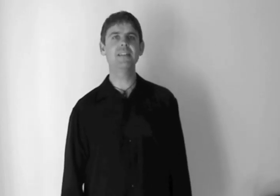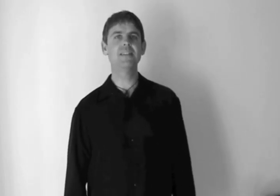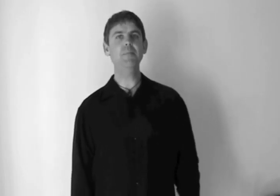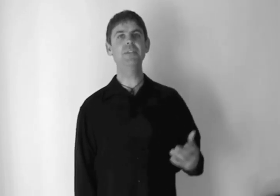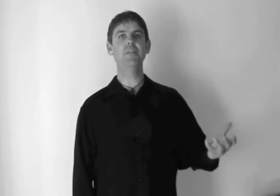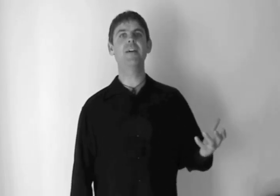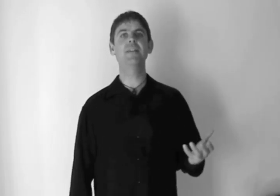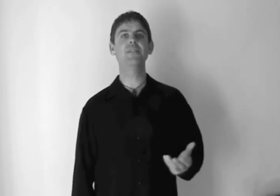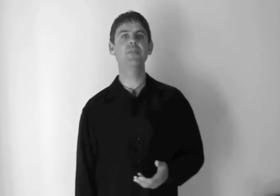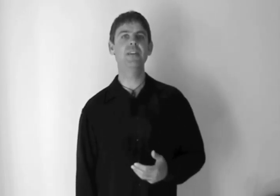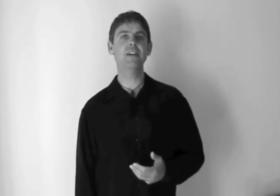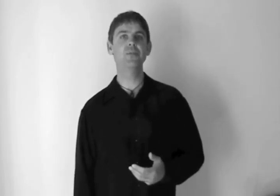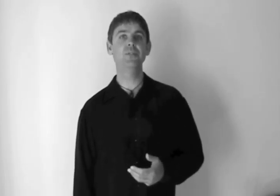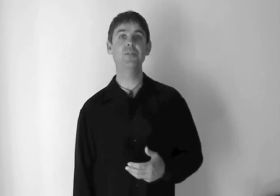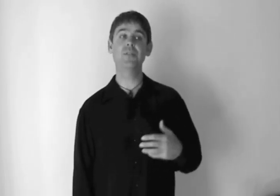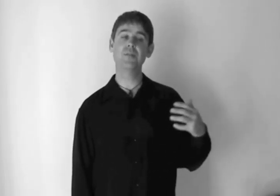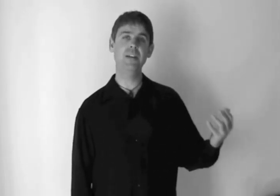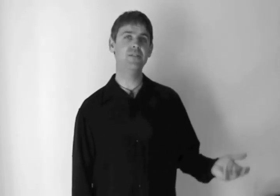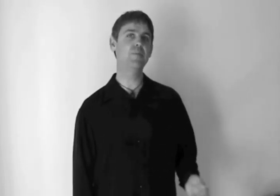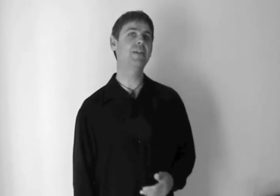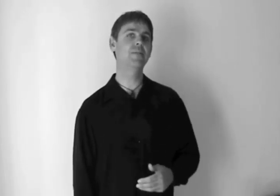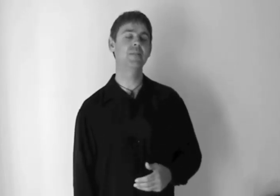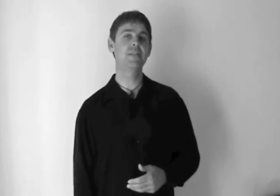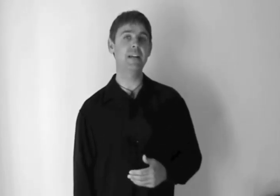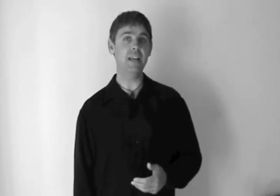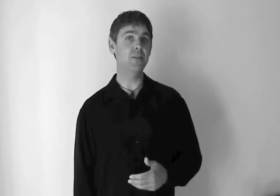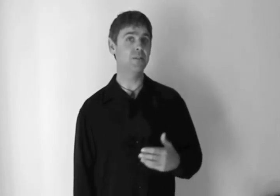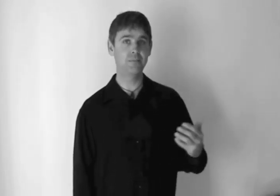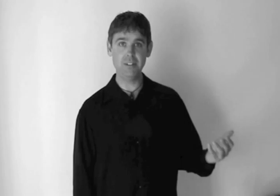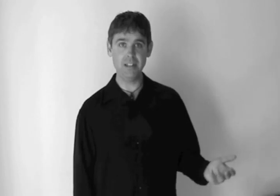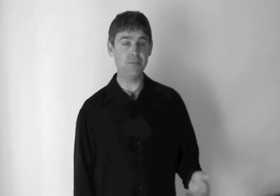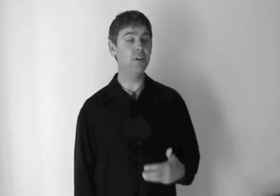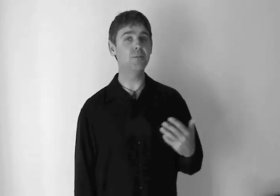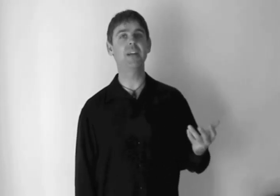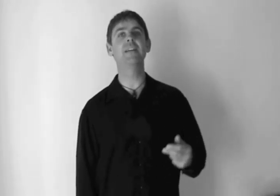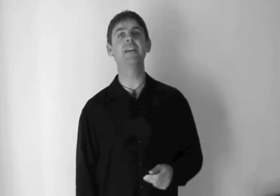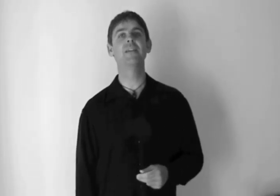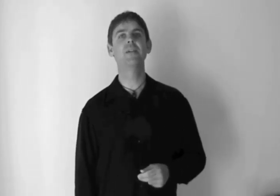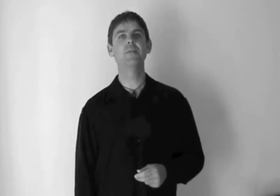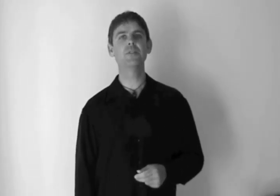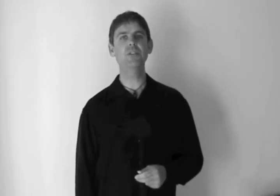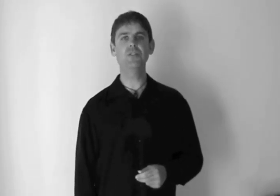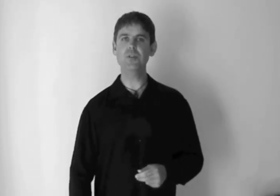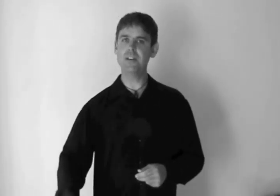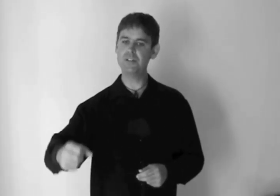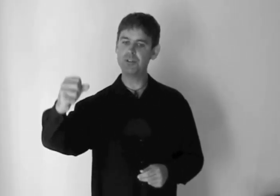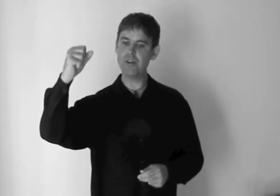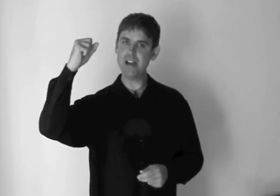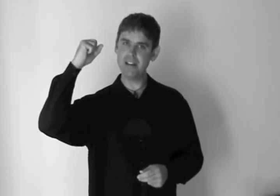some similarities with the actual use of instrumental technique, or even vocal technique. Because what you're doing is you're creating